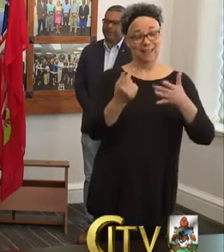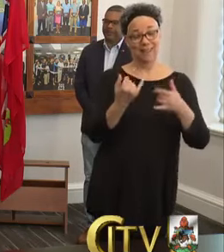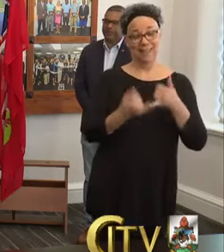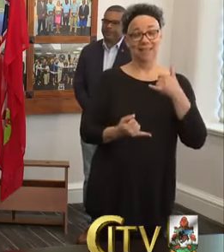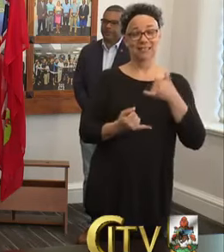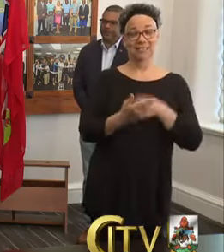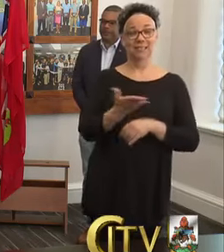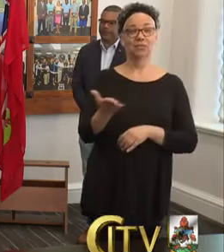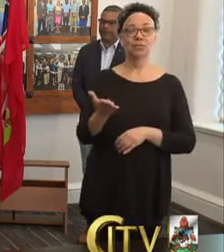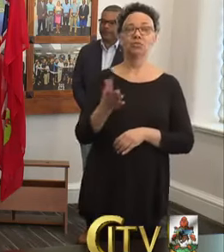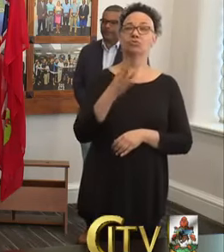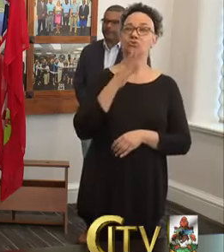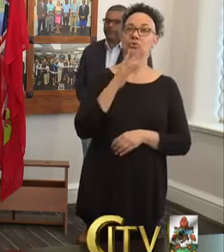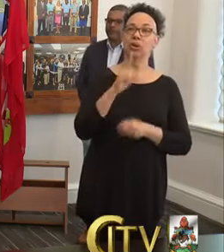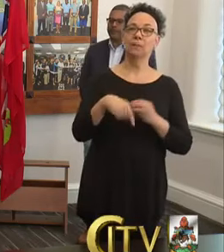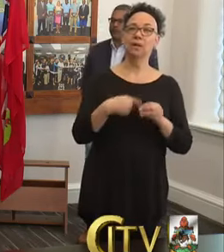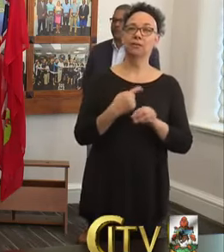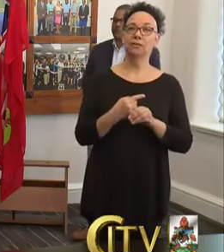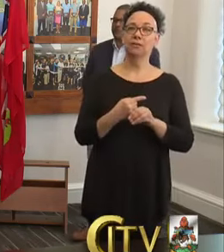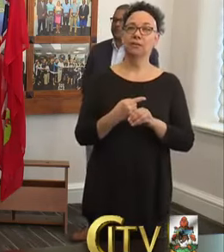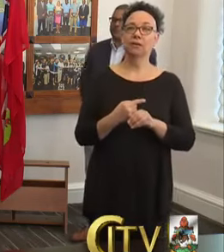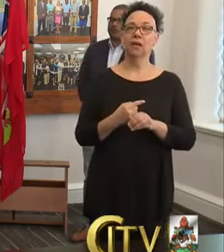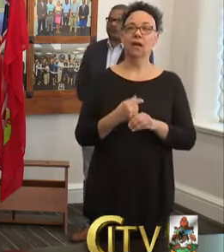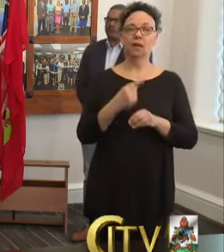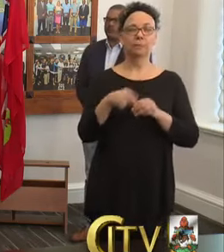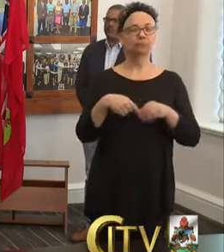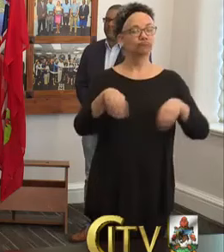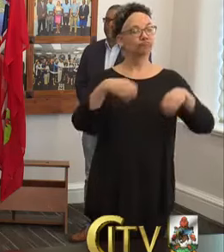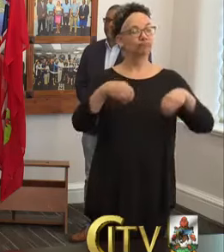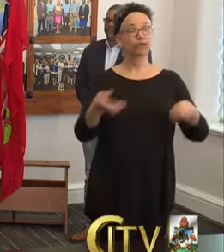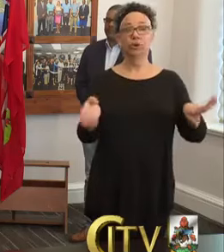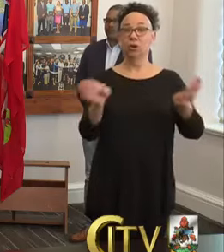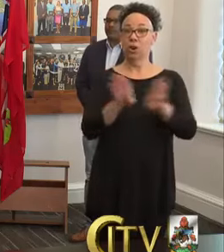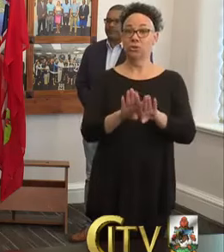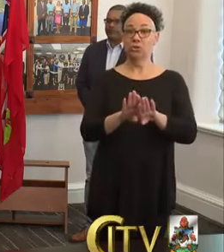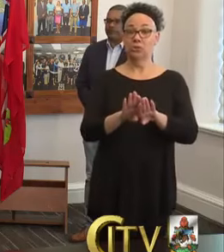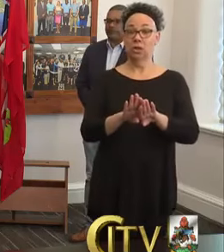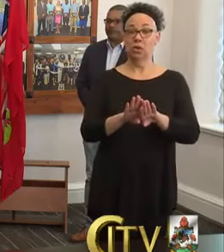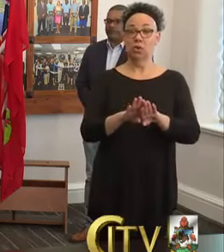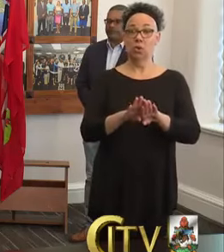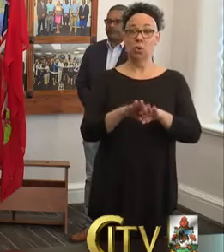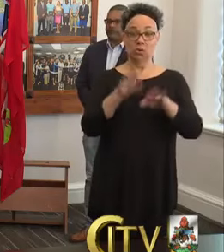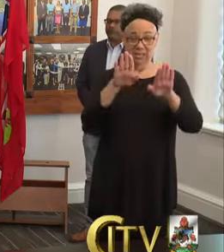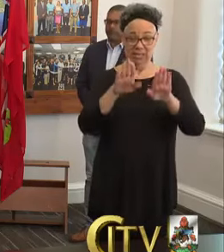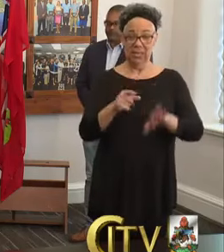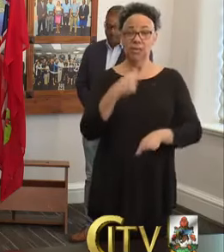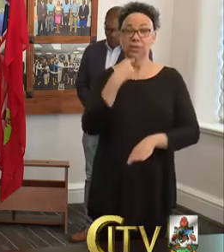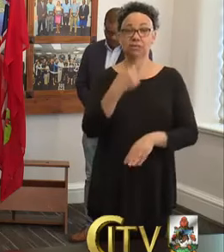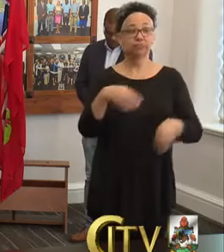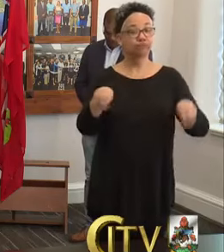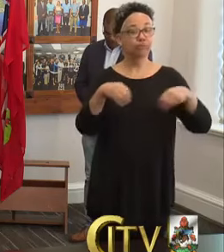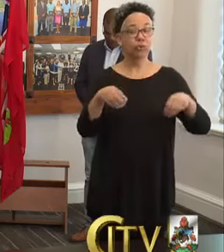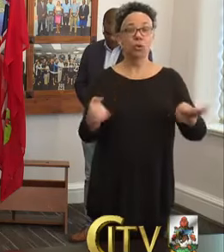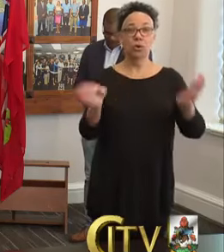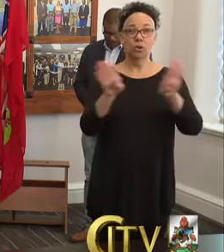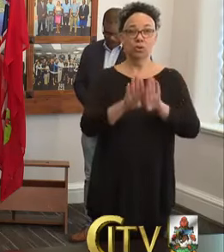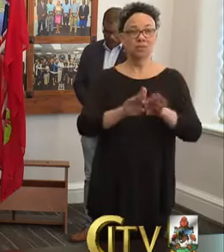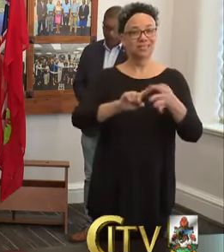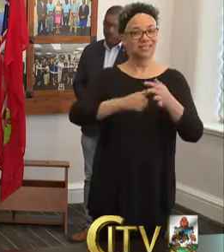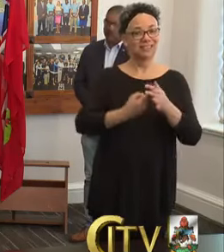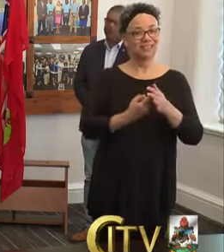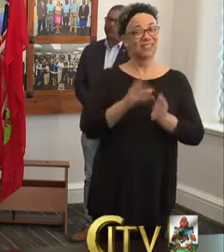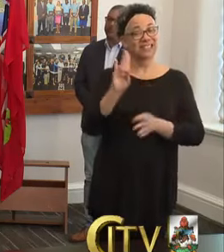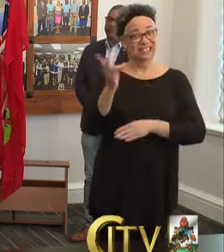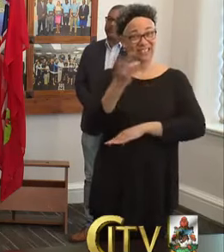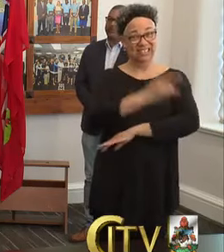I will tackle today is the issue of the retail closures. On Sunday, we announced that retail closures would be in effect for seven